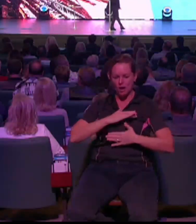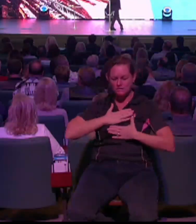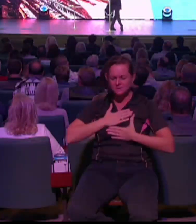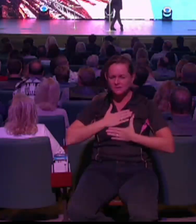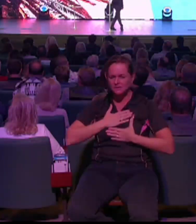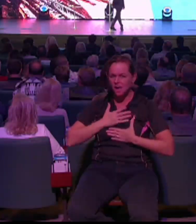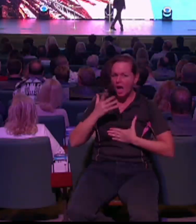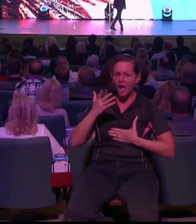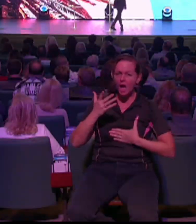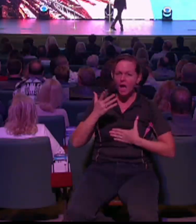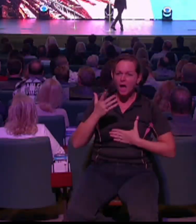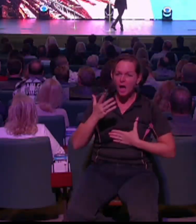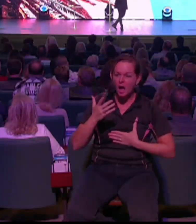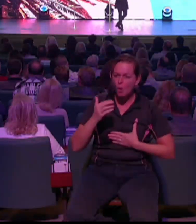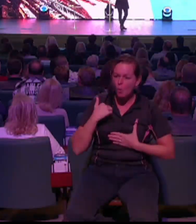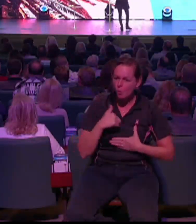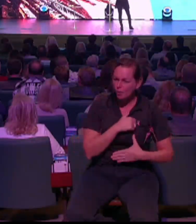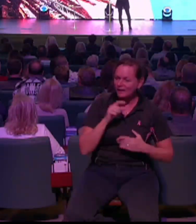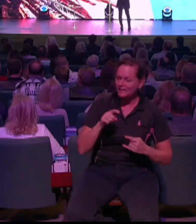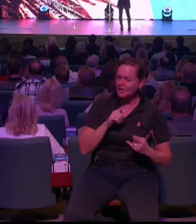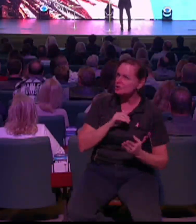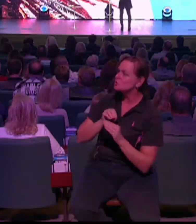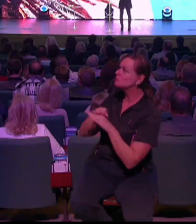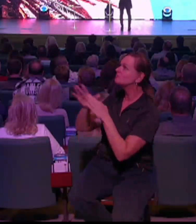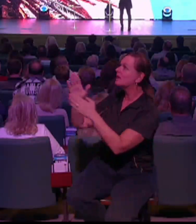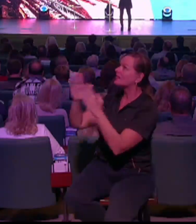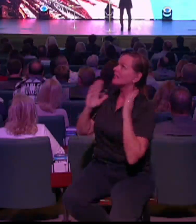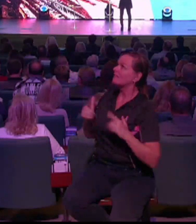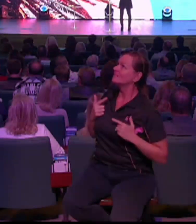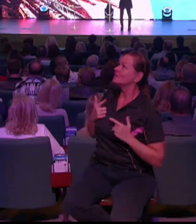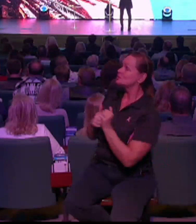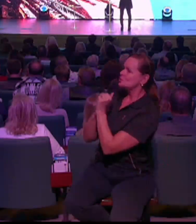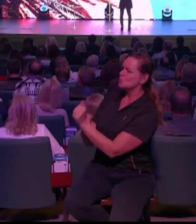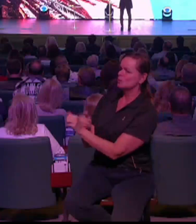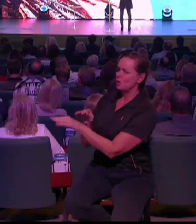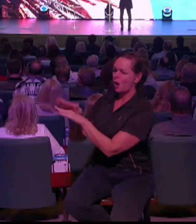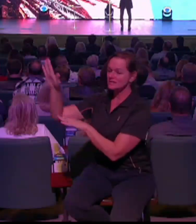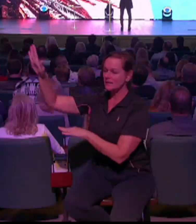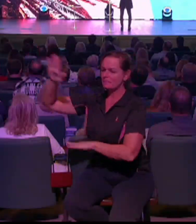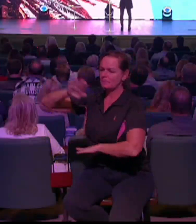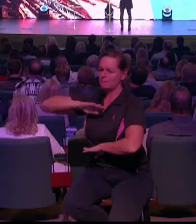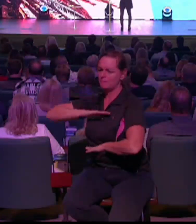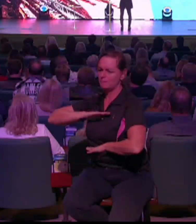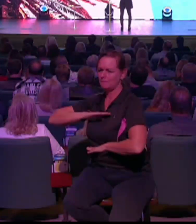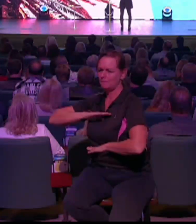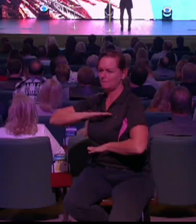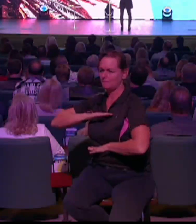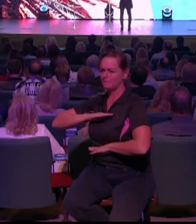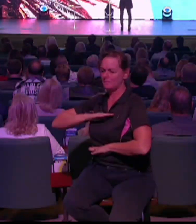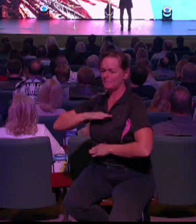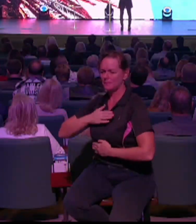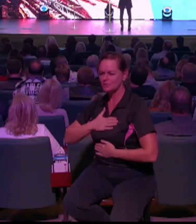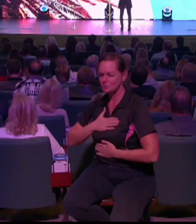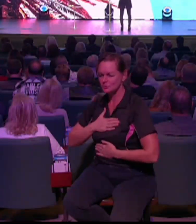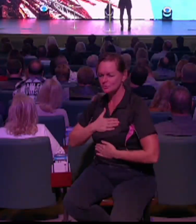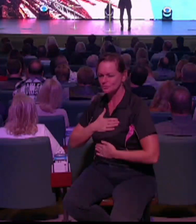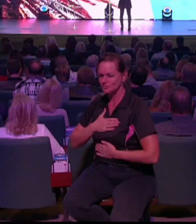actually being everything that God created us to be. He weaves each of us